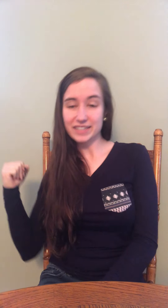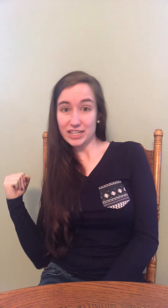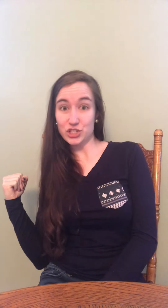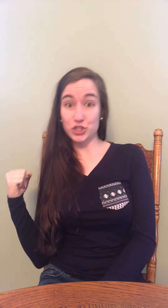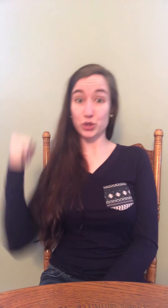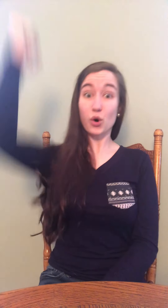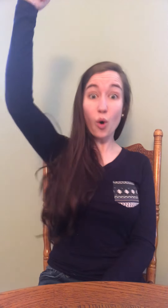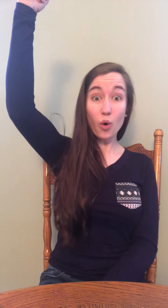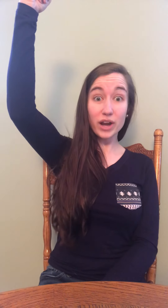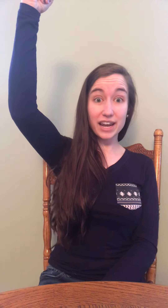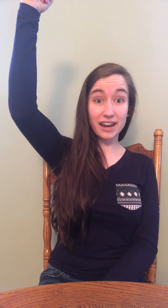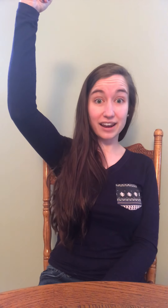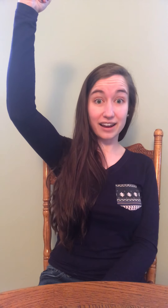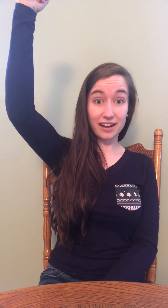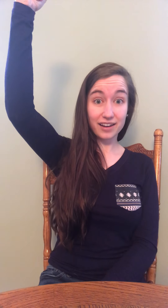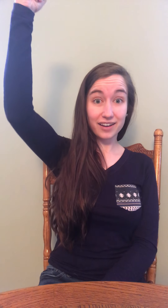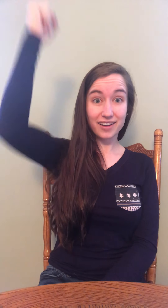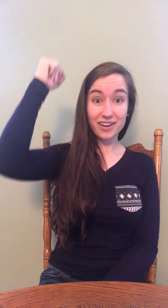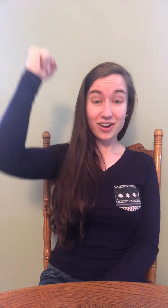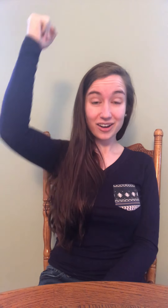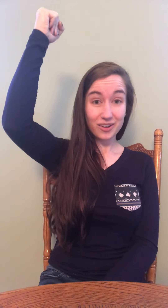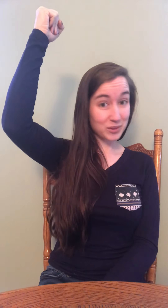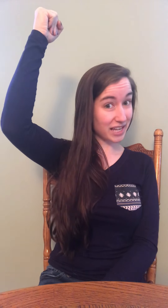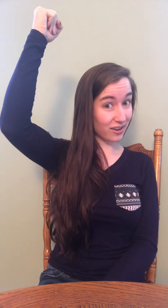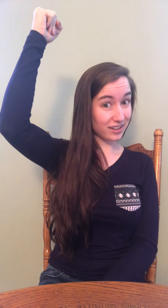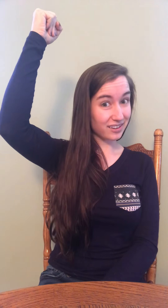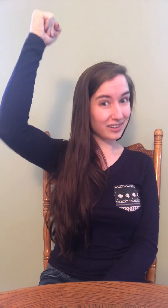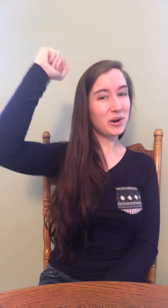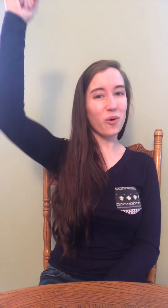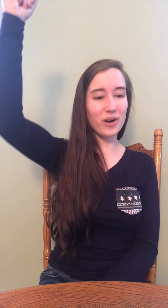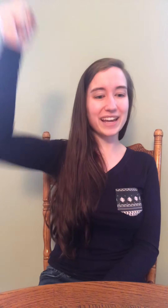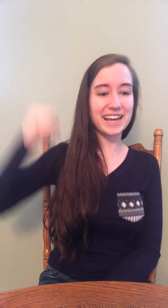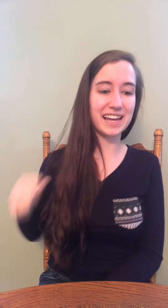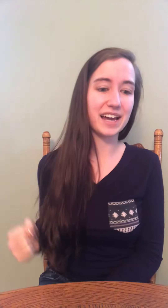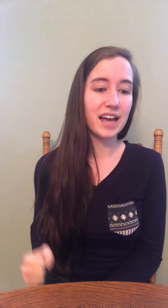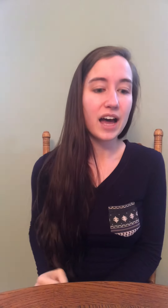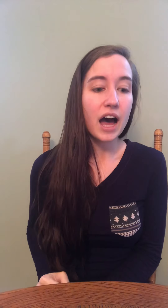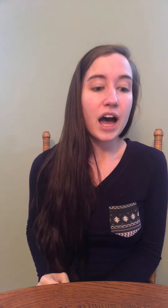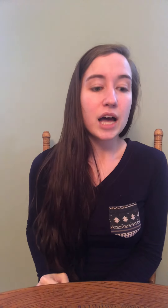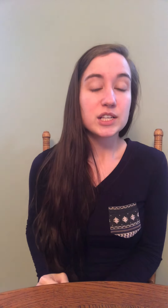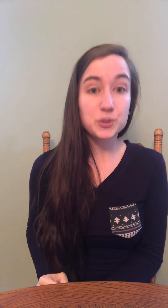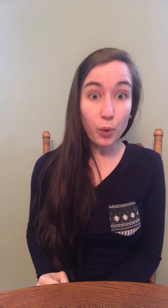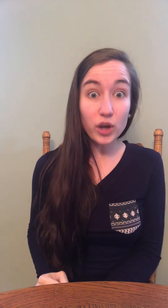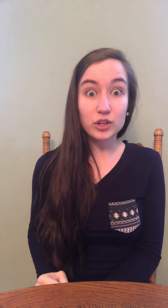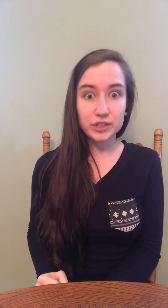Destroy. Destroy. What sound? Oy. Spoiled.